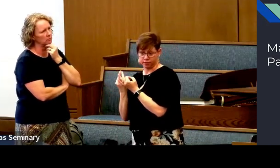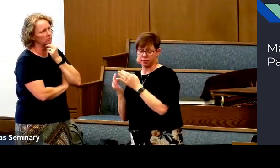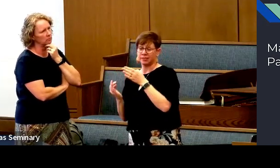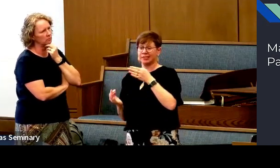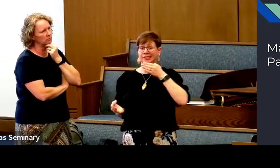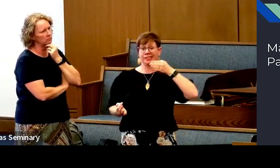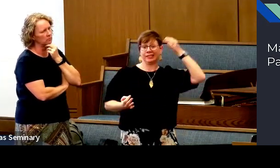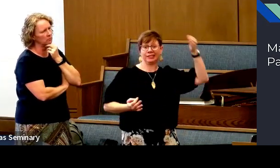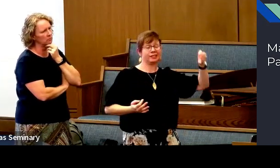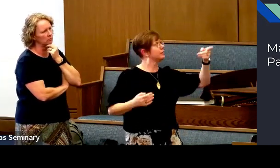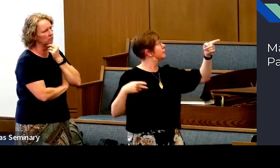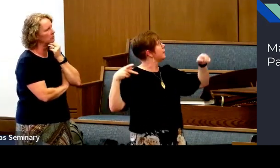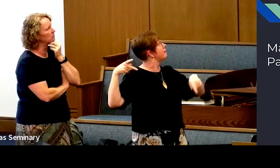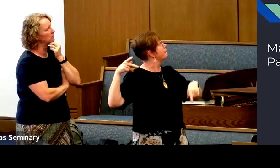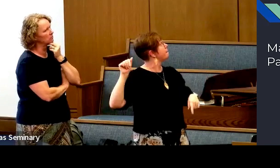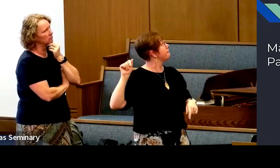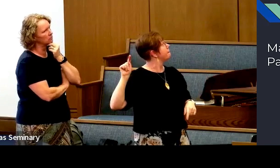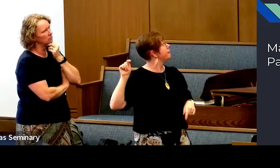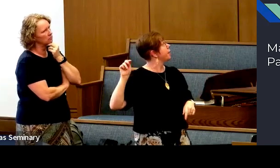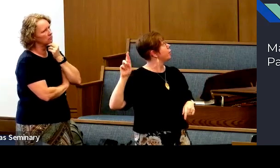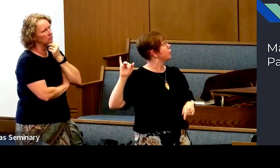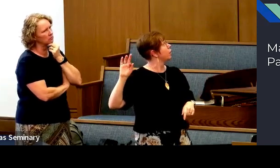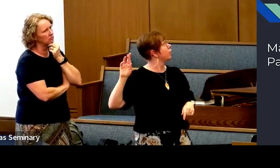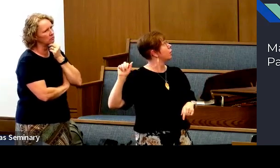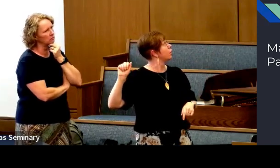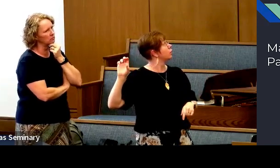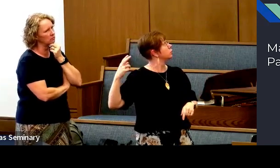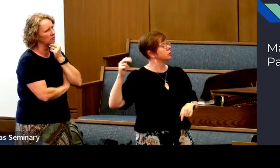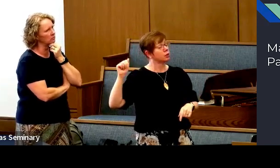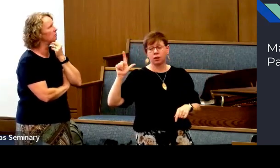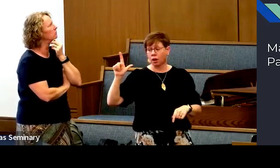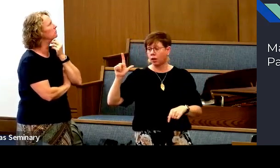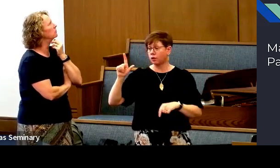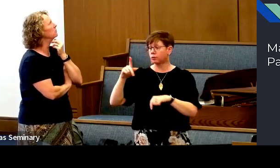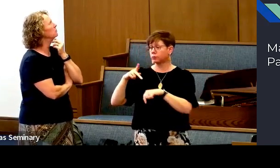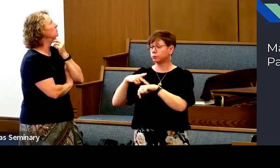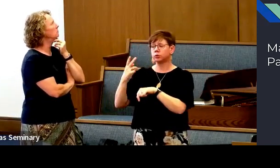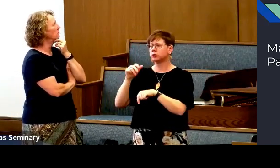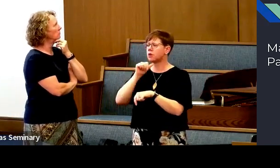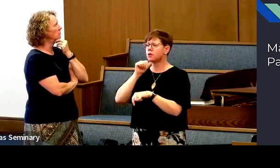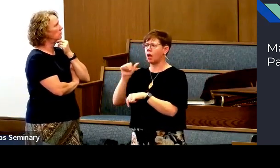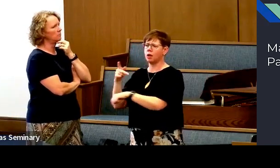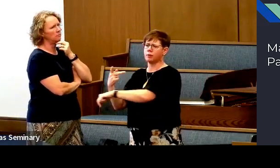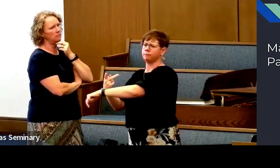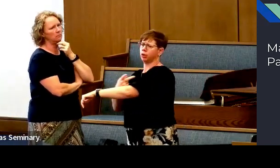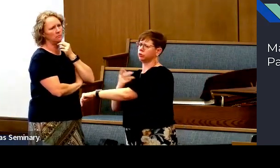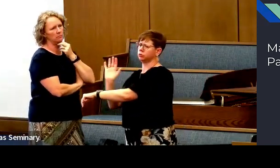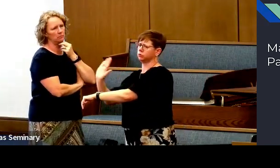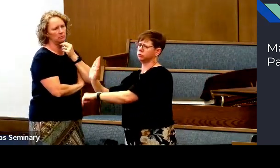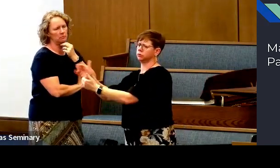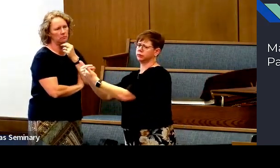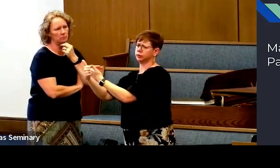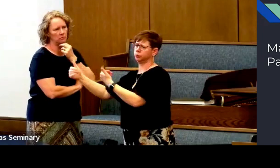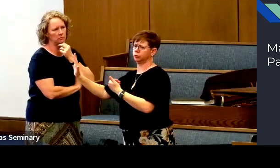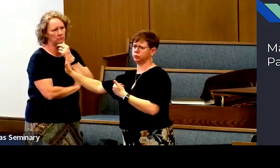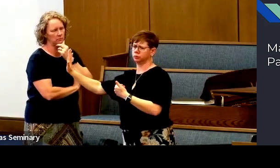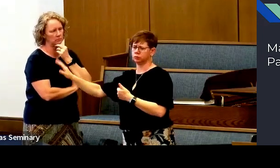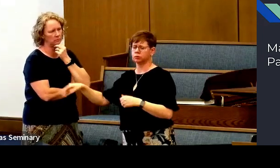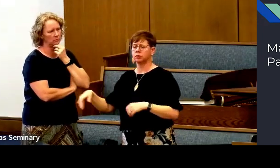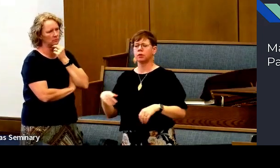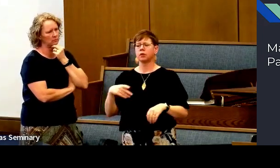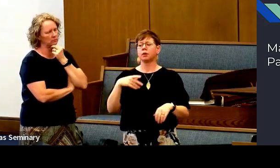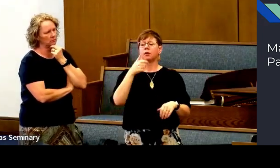The mother presides over the family, and then there's the patriarchal priesthood. Not